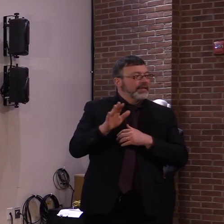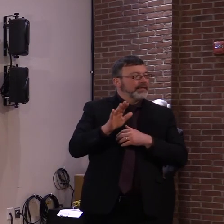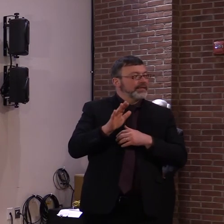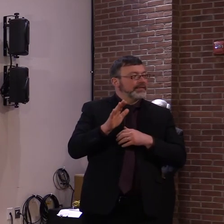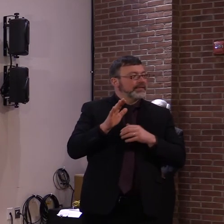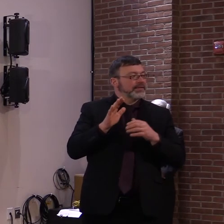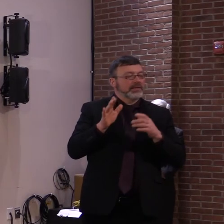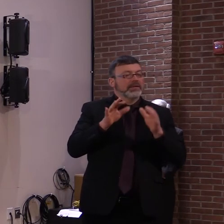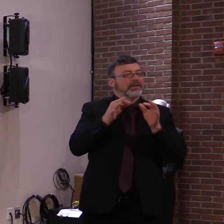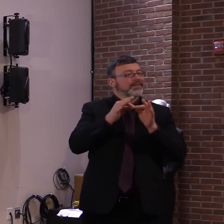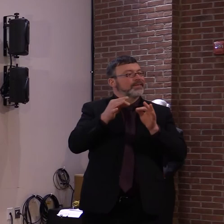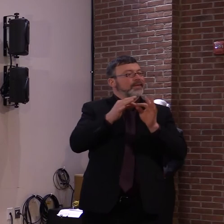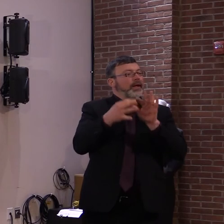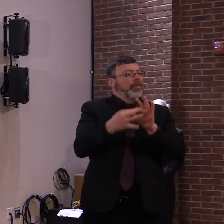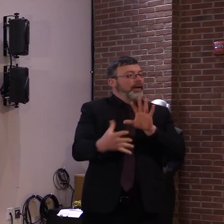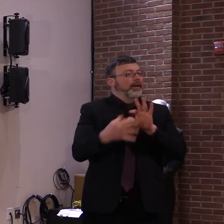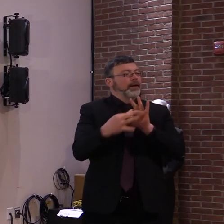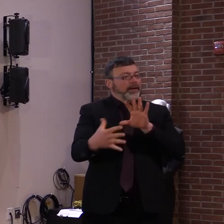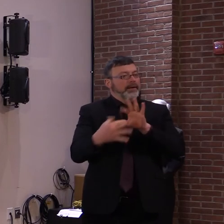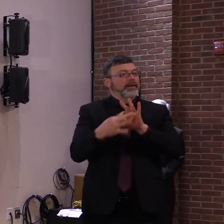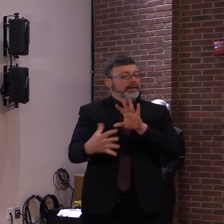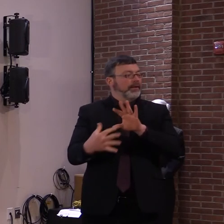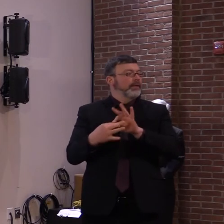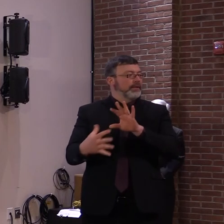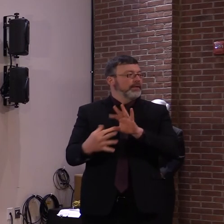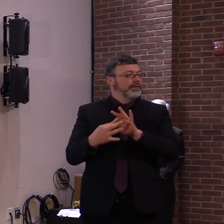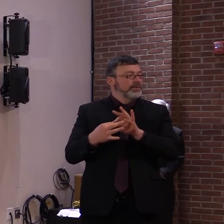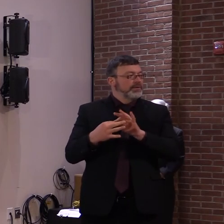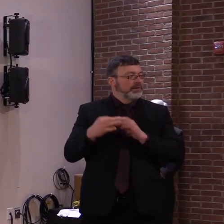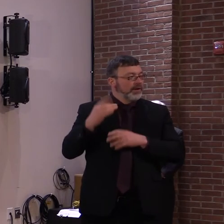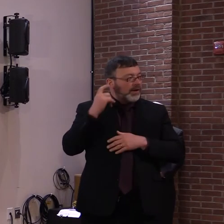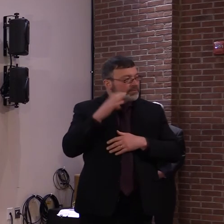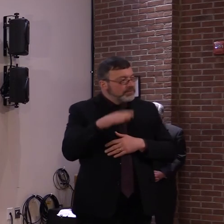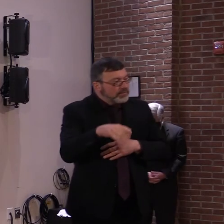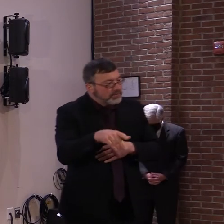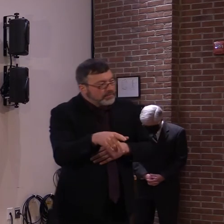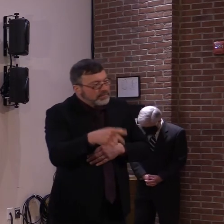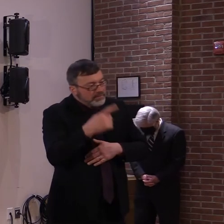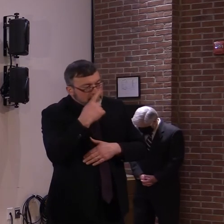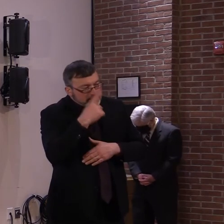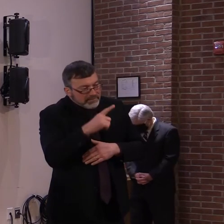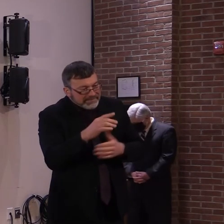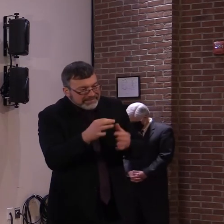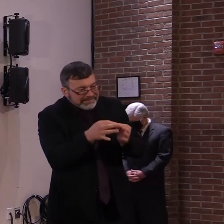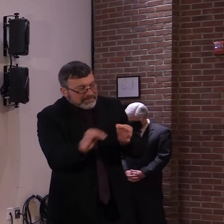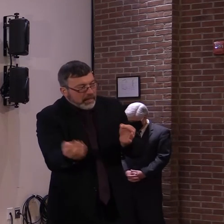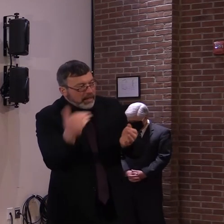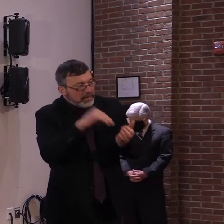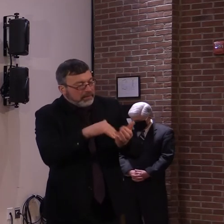John, we're only hearing part of that. Can you start over? Sure. Thank you.